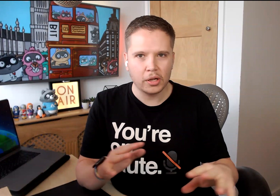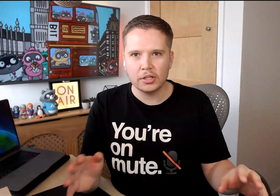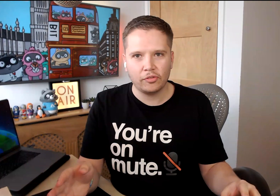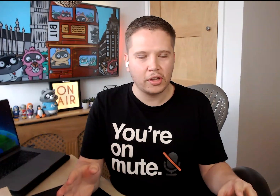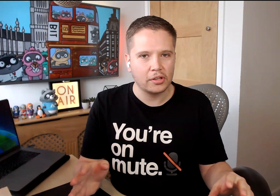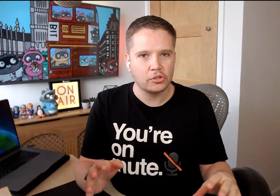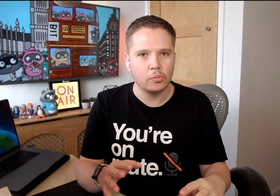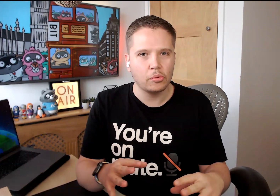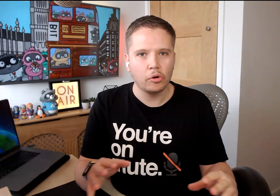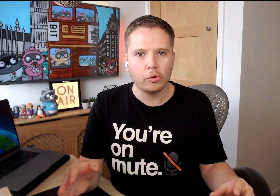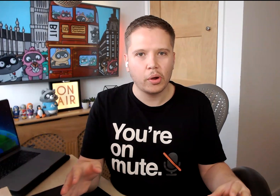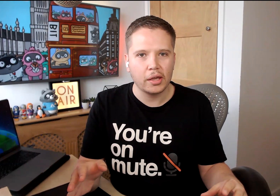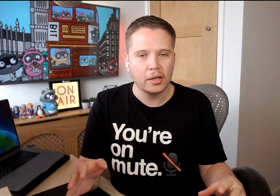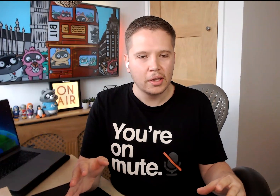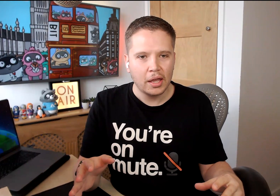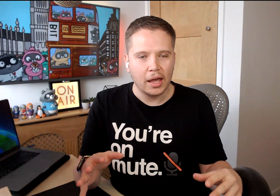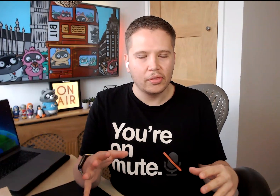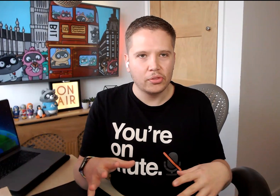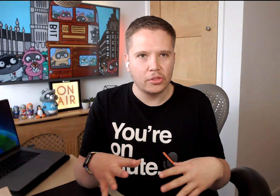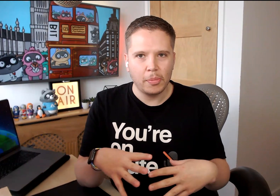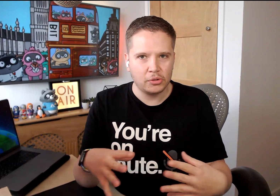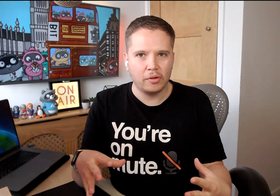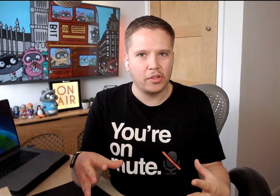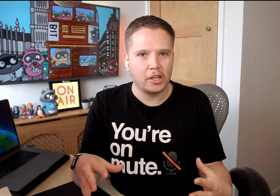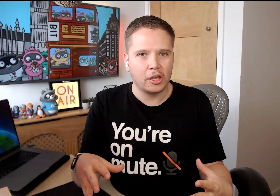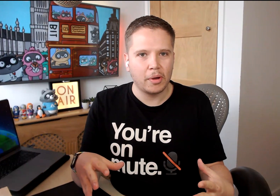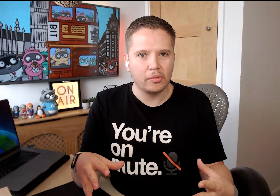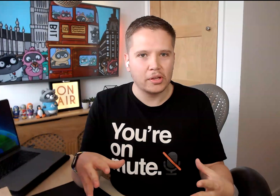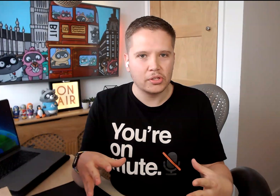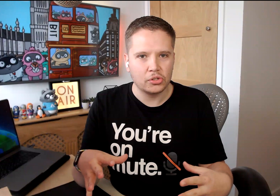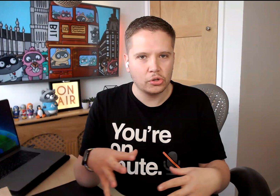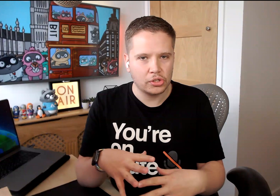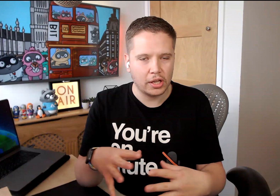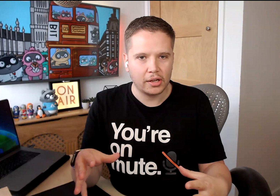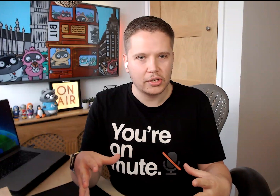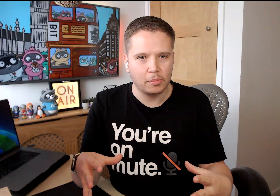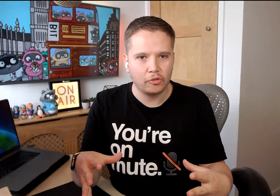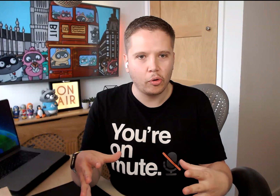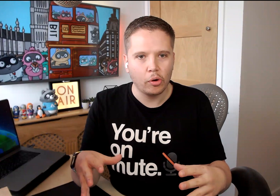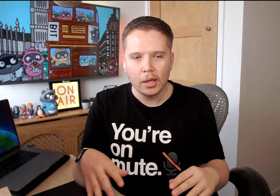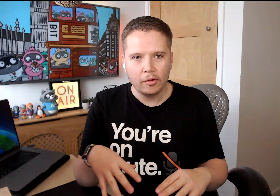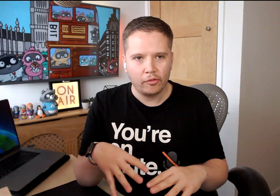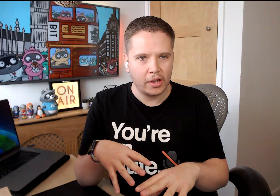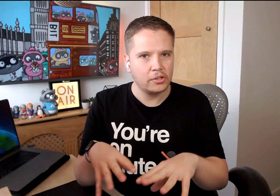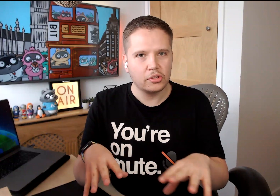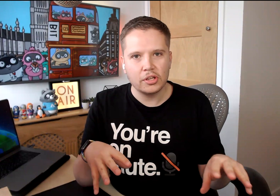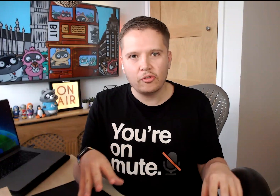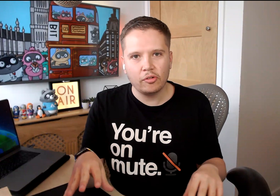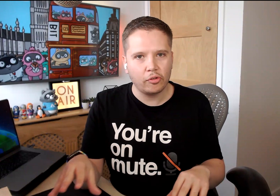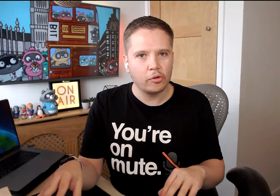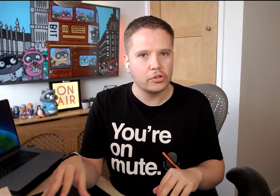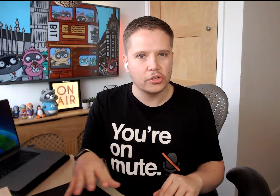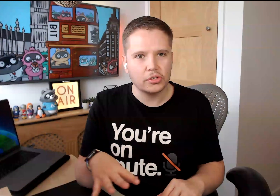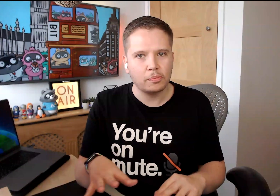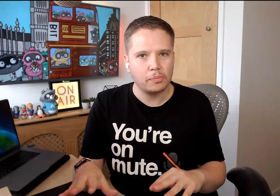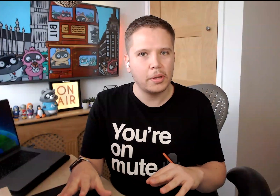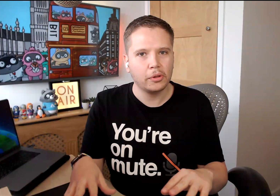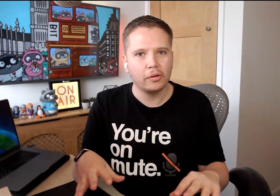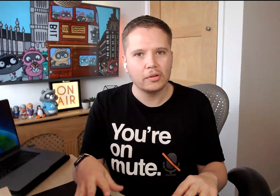identify in some other way? And the best way of thinking about this is just like I said before, find the different voices and people that in